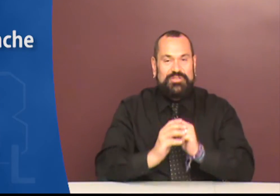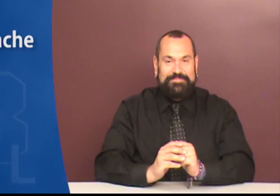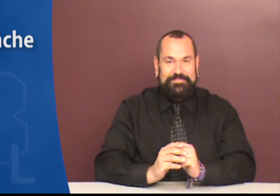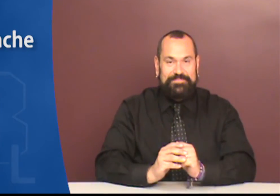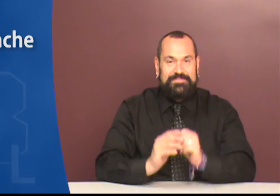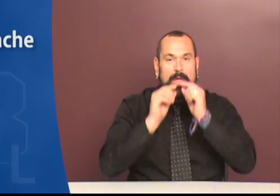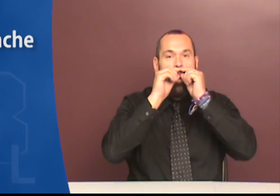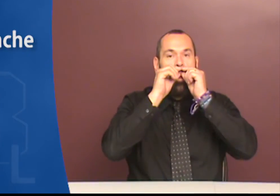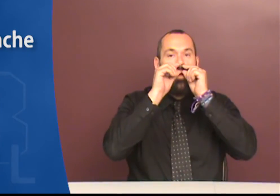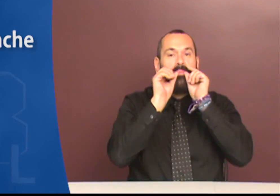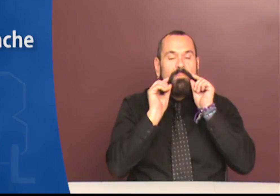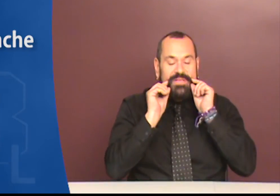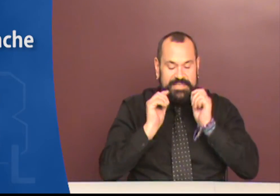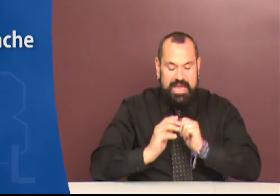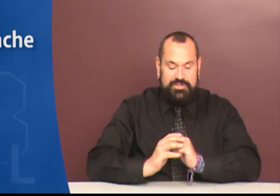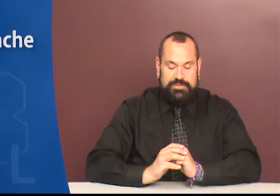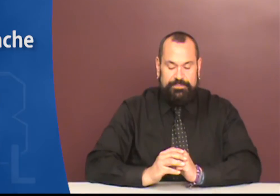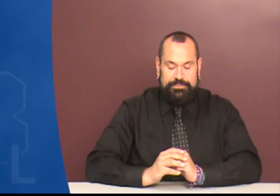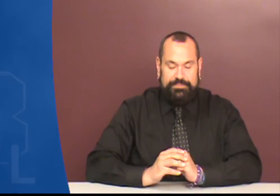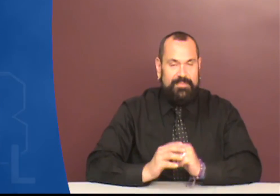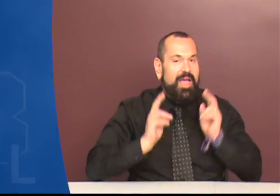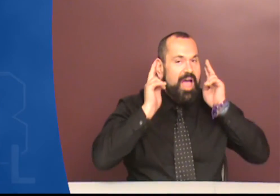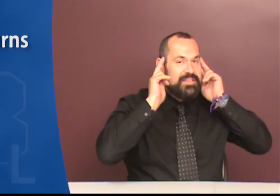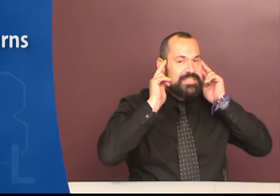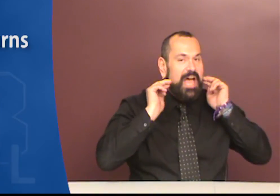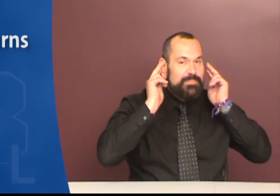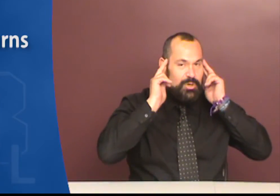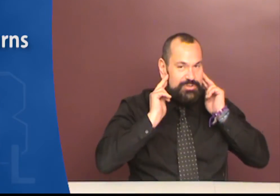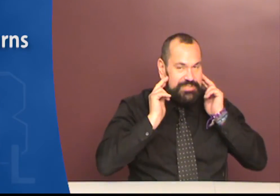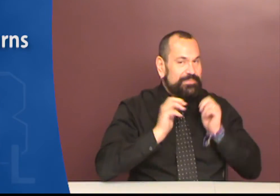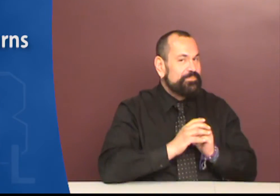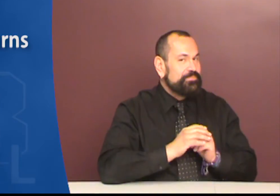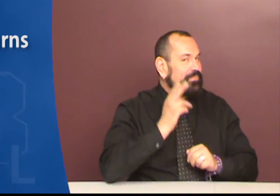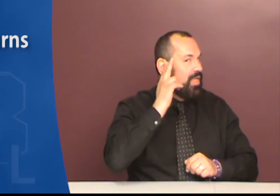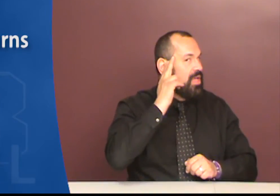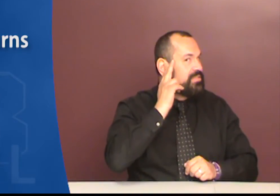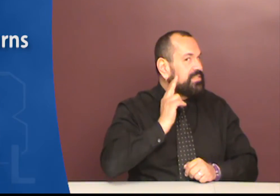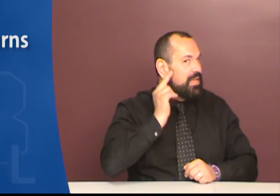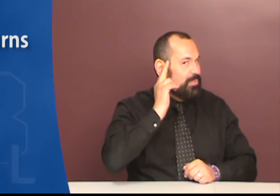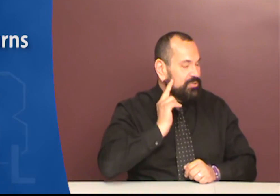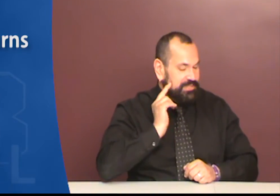mustache sideburns sideburns